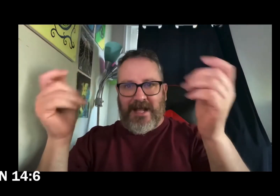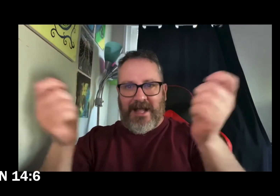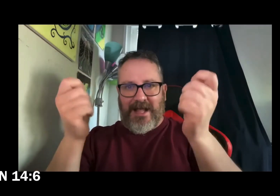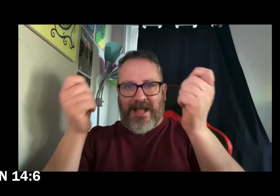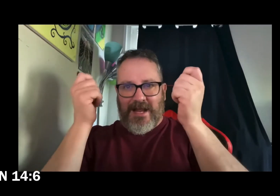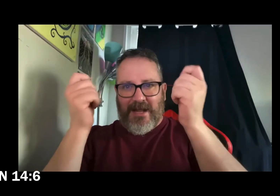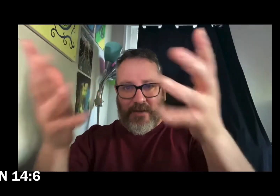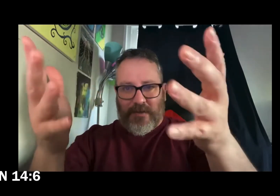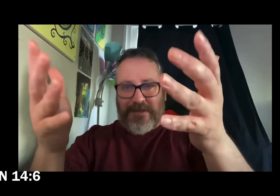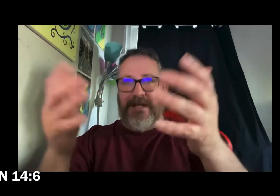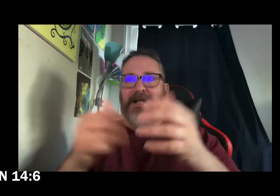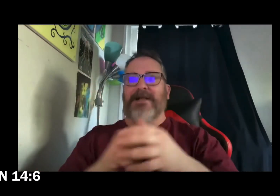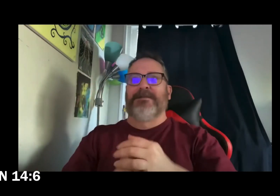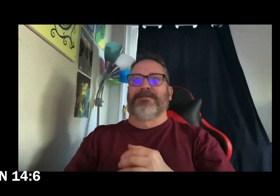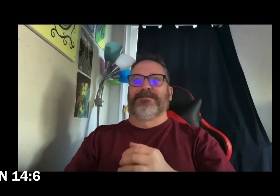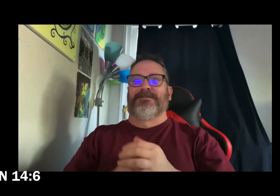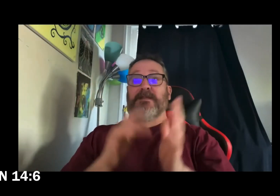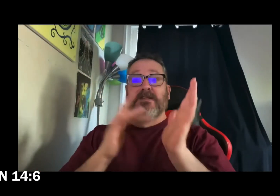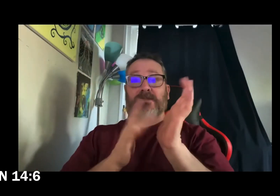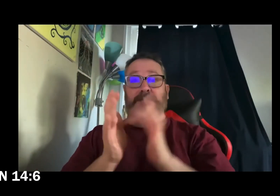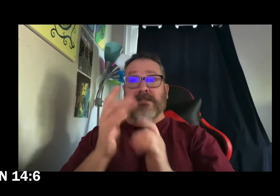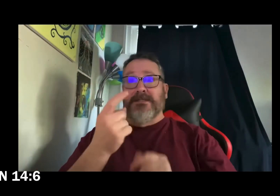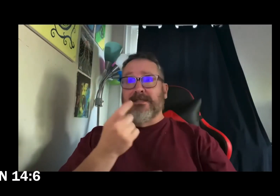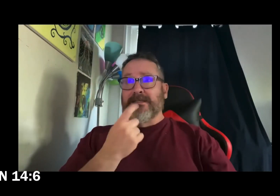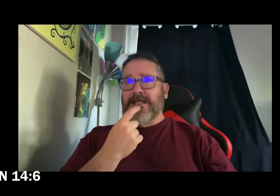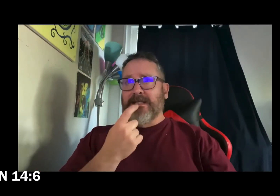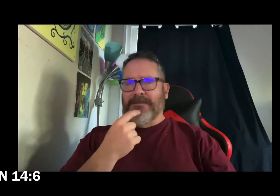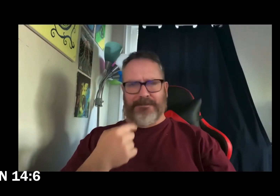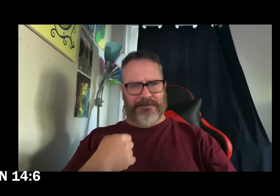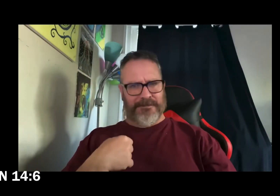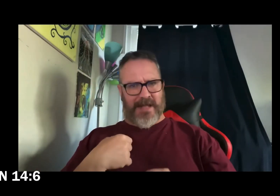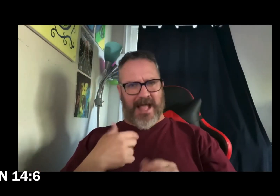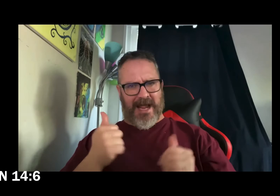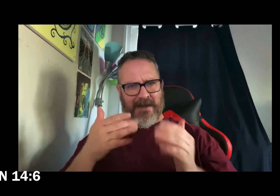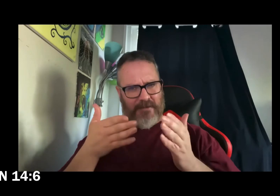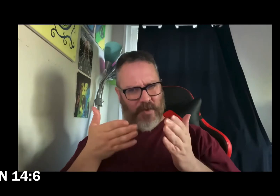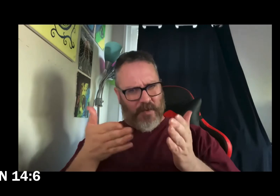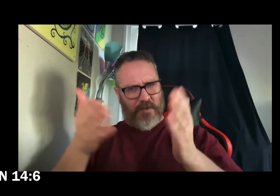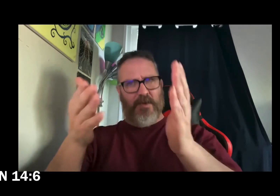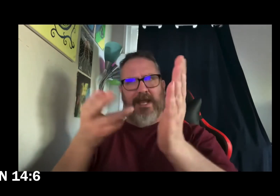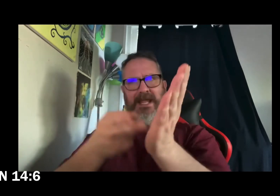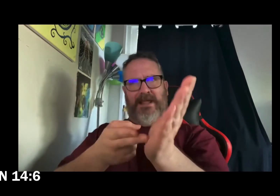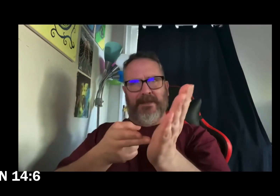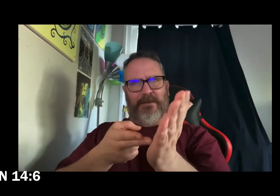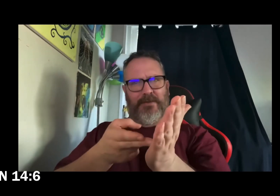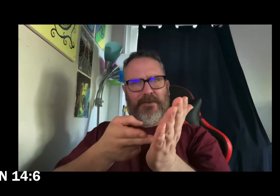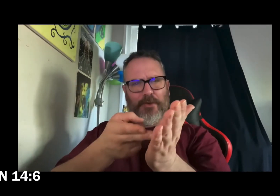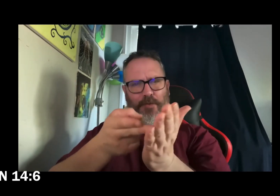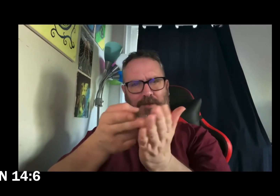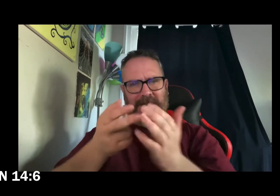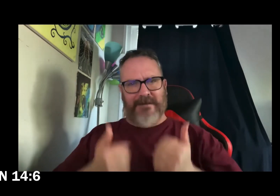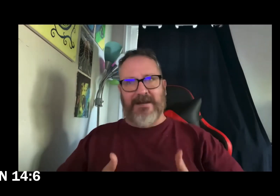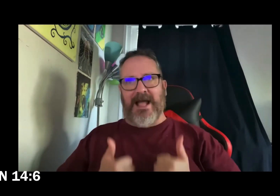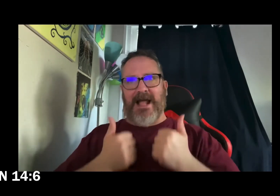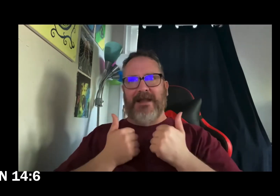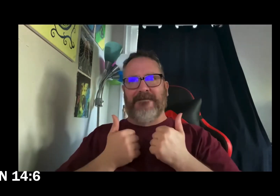Alleluia, alleluia. I am the way, the truth, and the life, says the Lord.